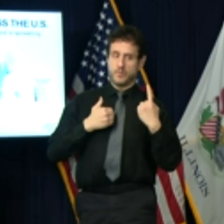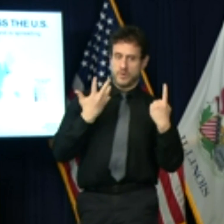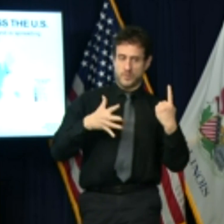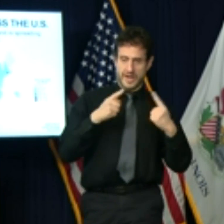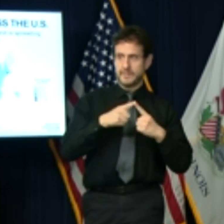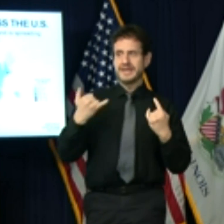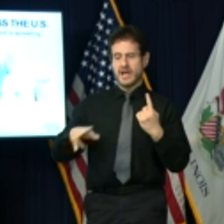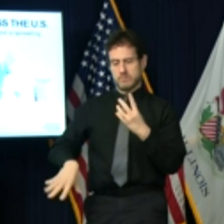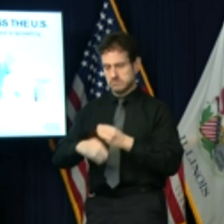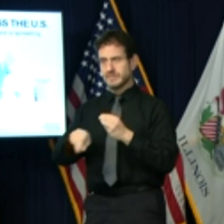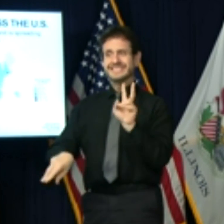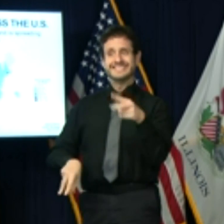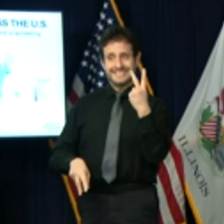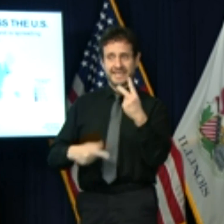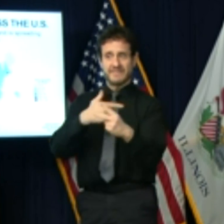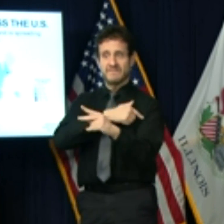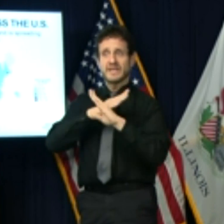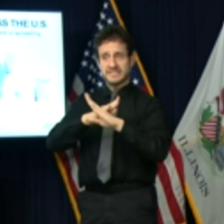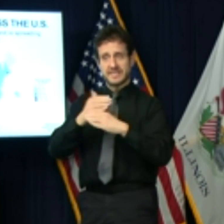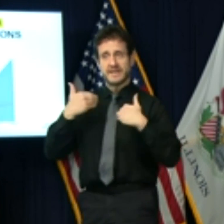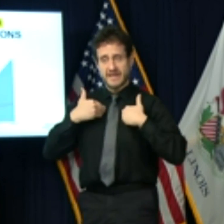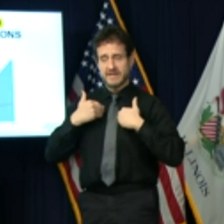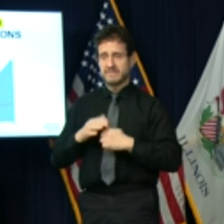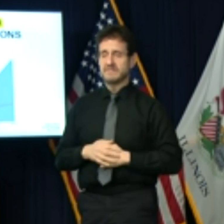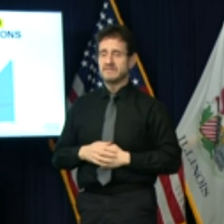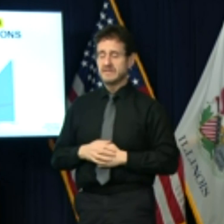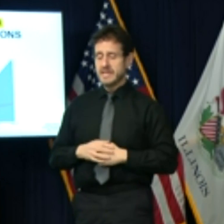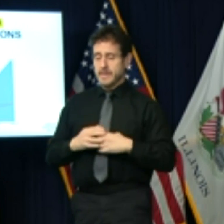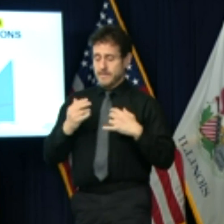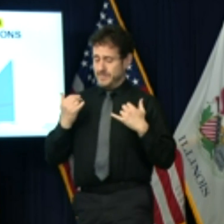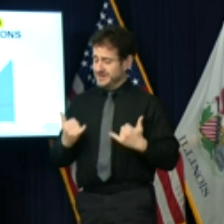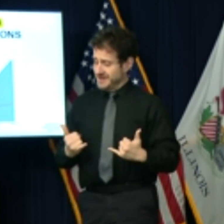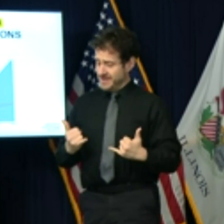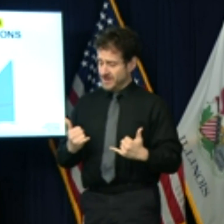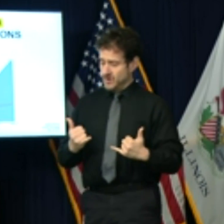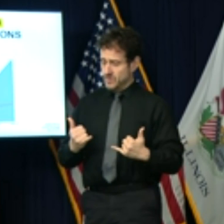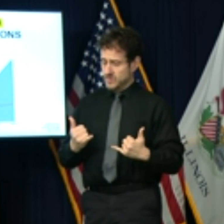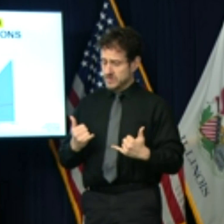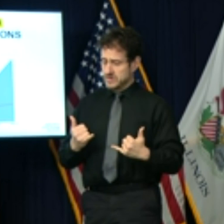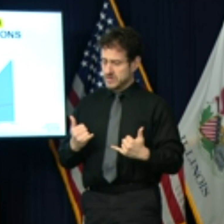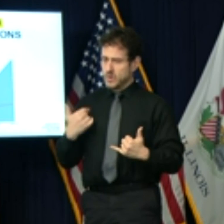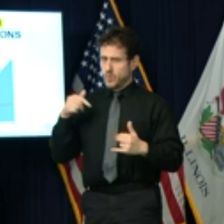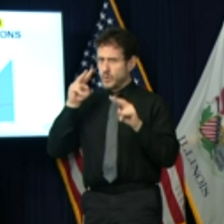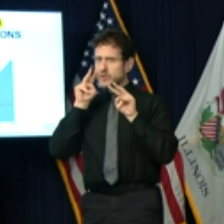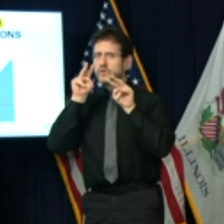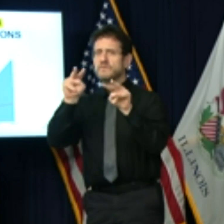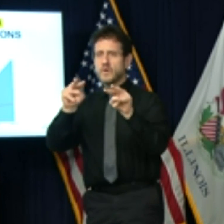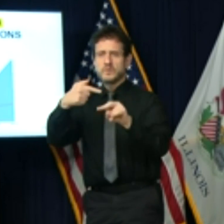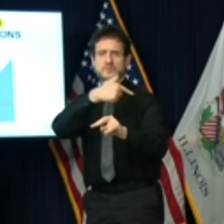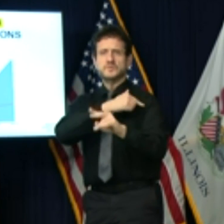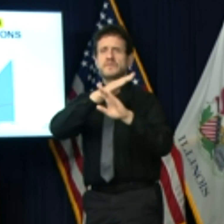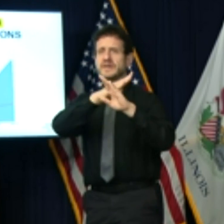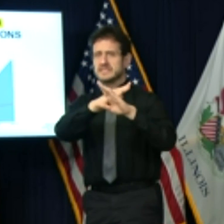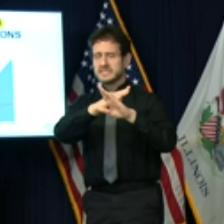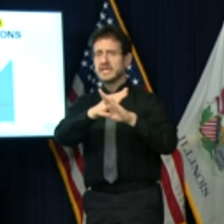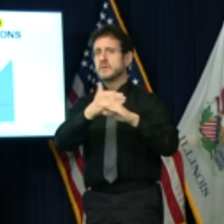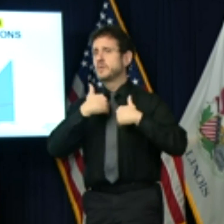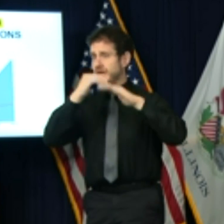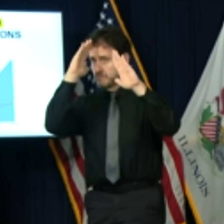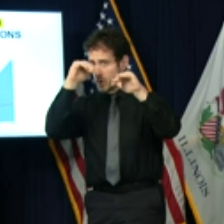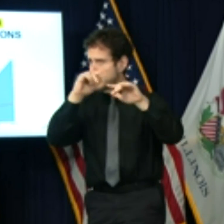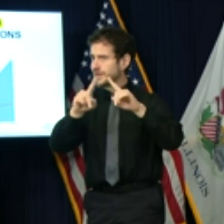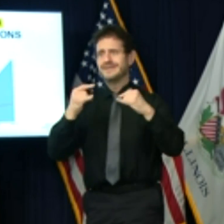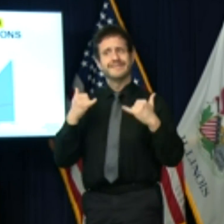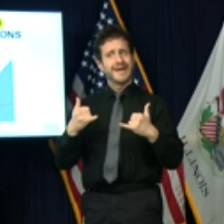where we are now and that hopeful horizon is an enormous challenge that we must endure, because